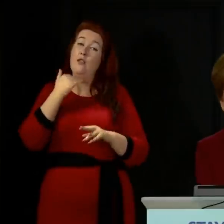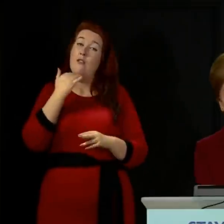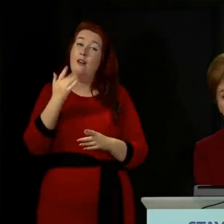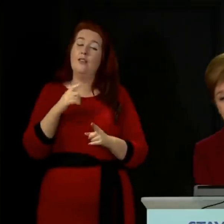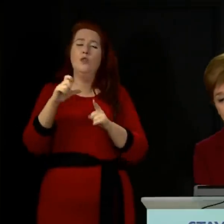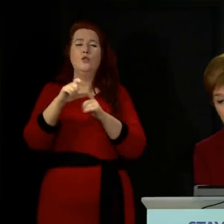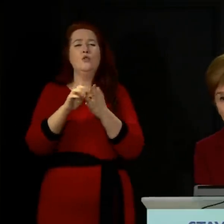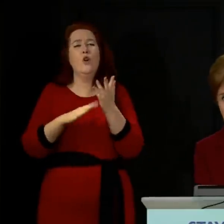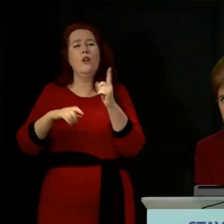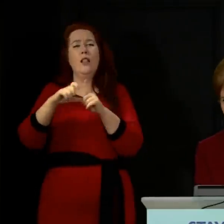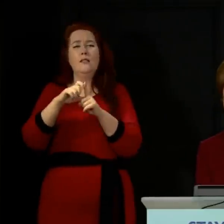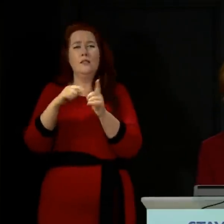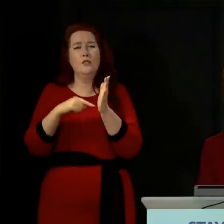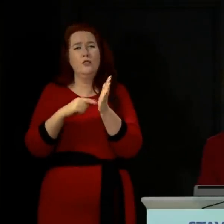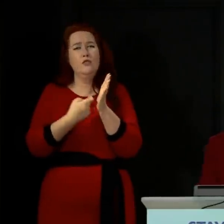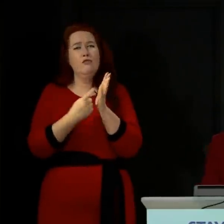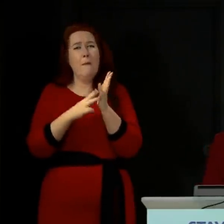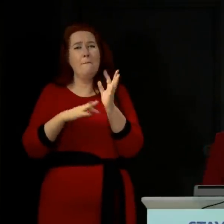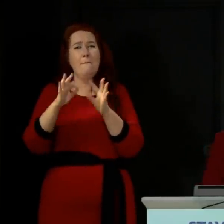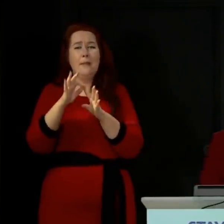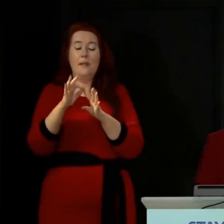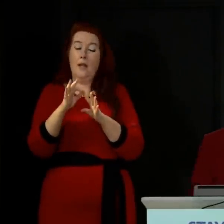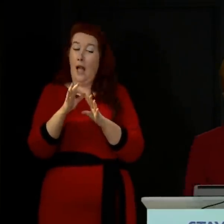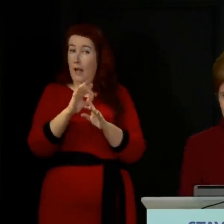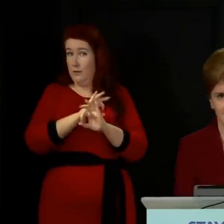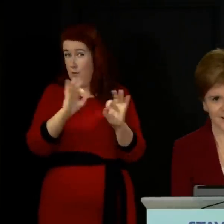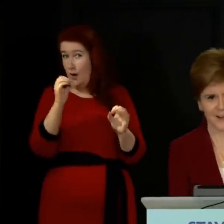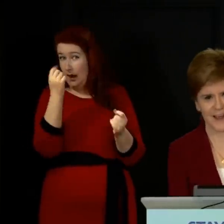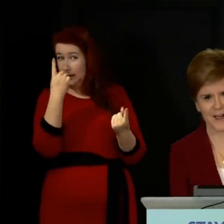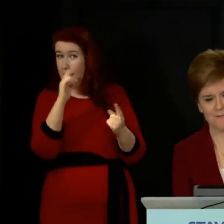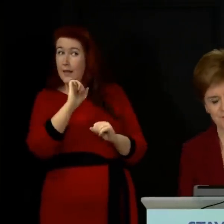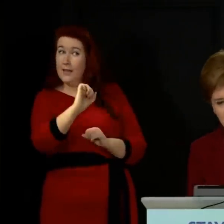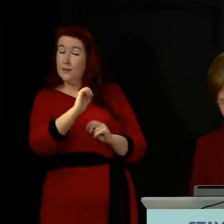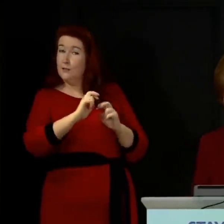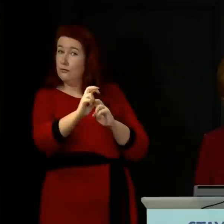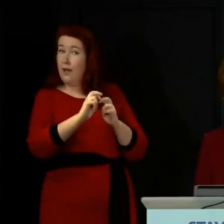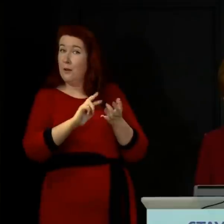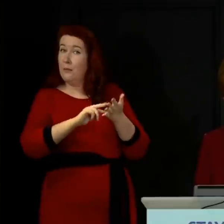Donald Trump. I've no idea what Donald Trump's travel plans are.